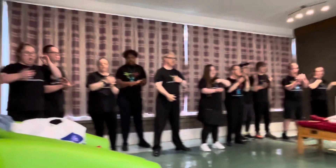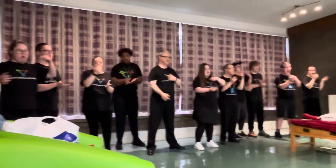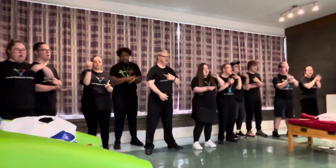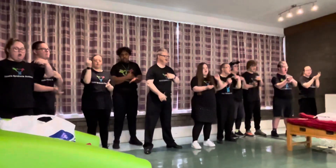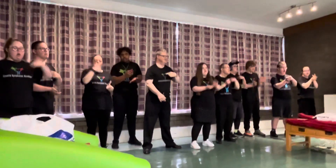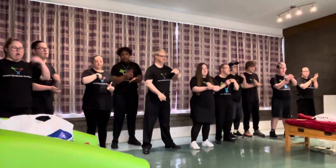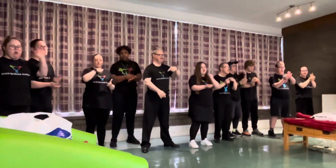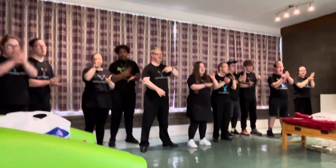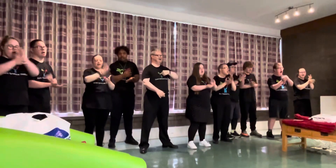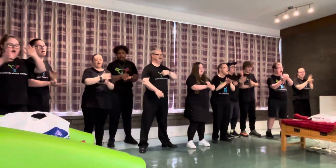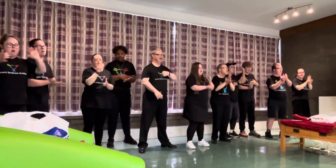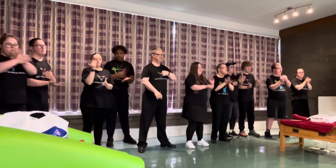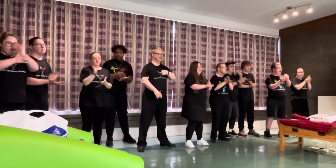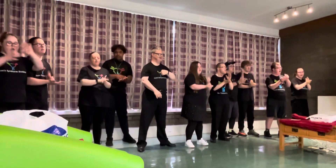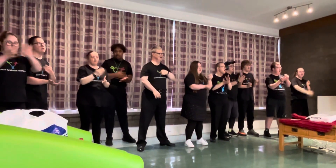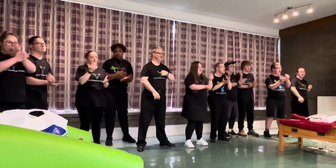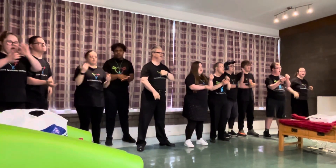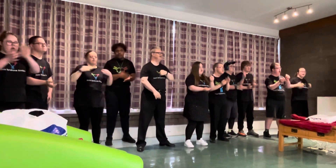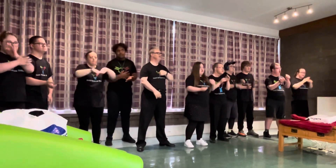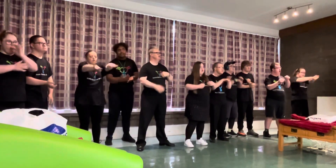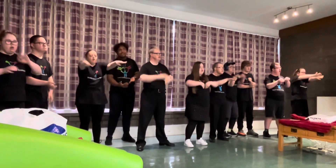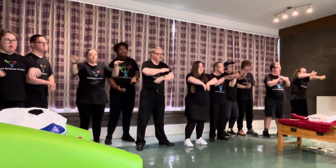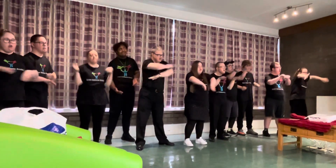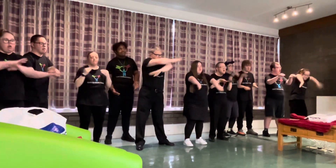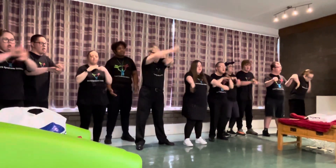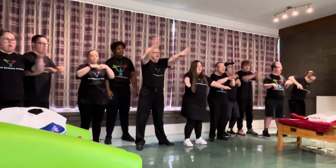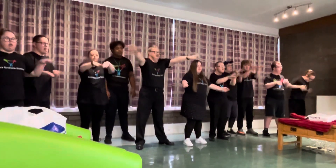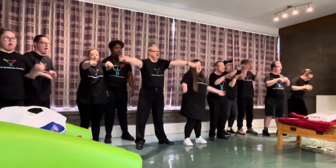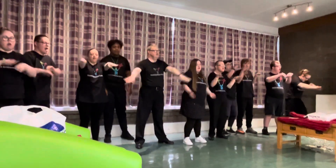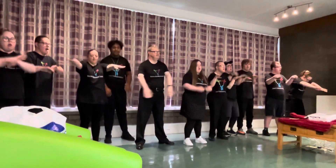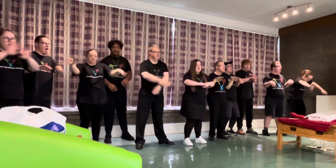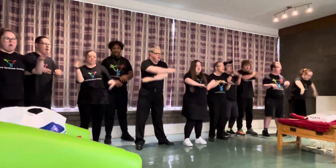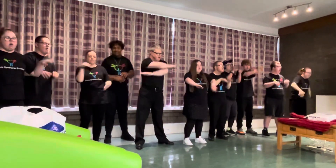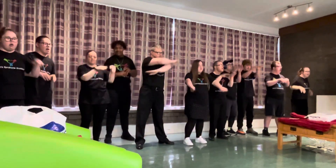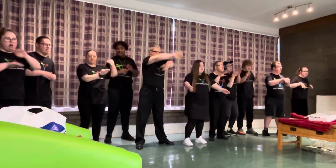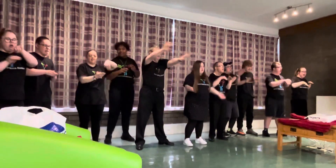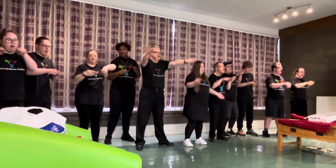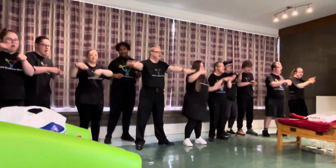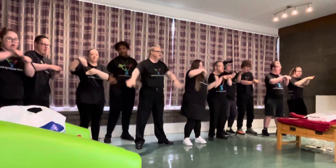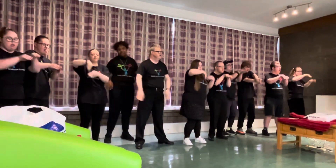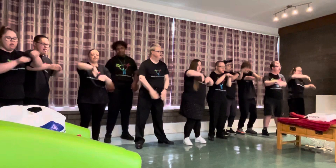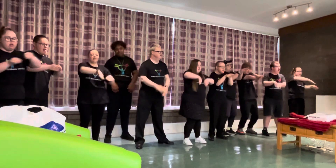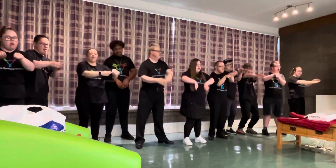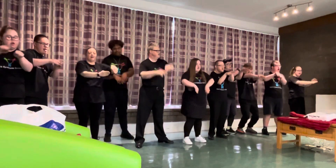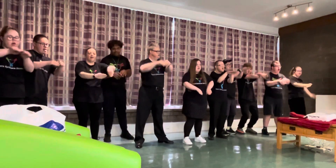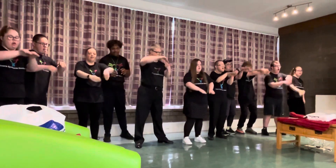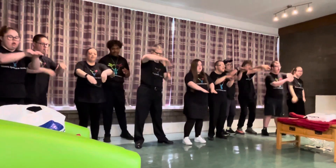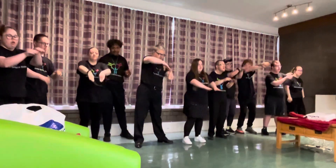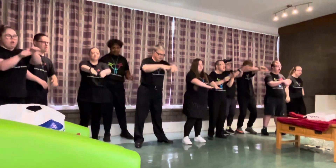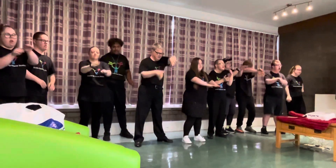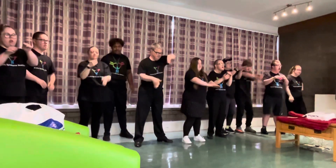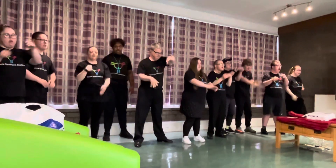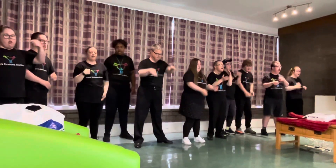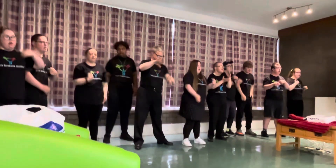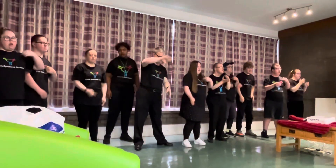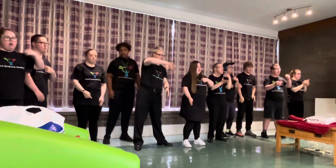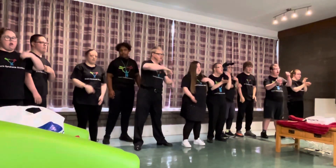I would be happy, happy, baby swim a mile down the night, I could be